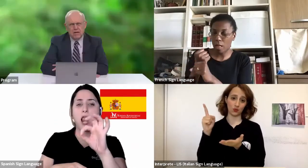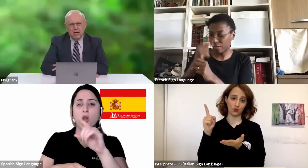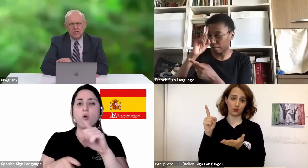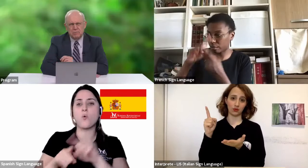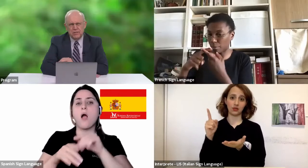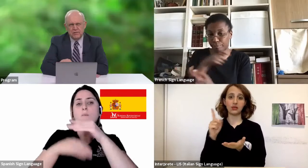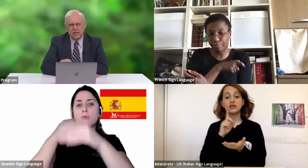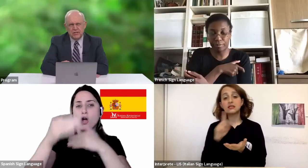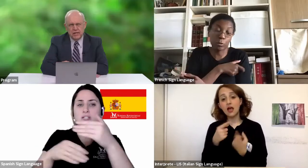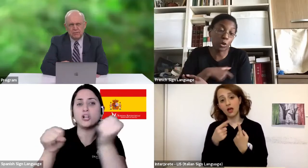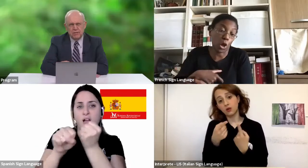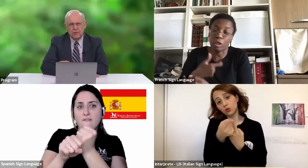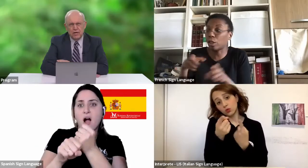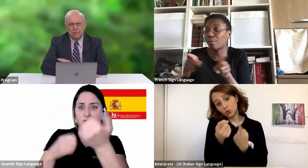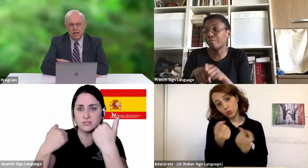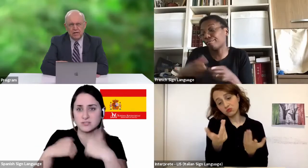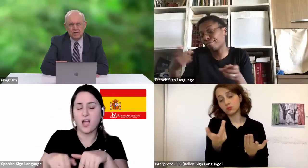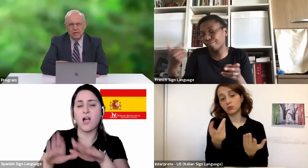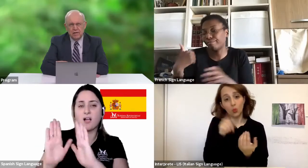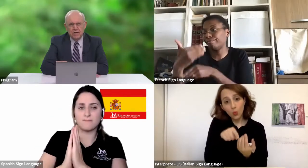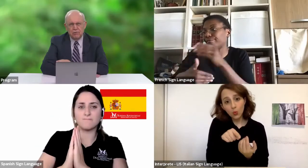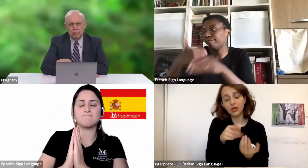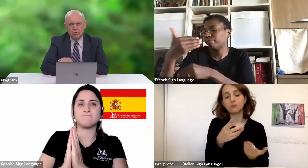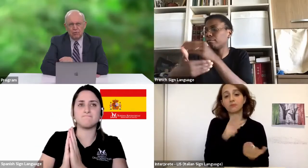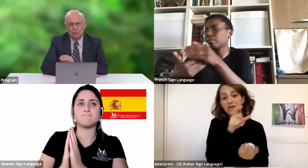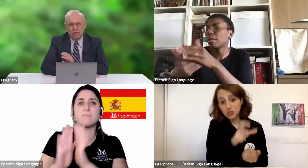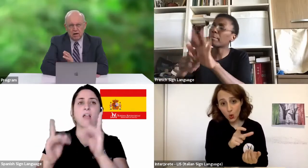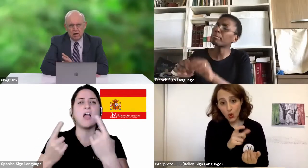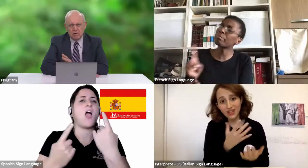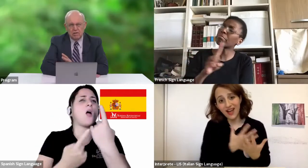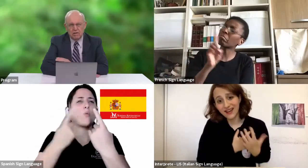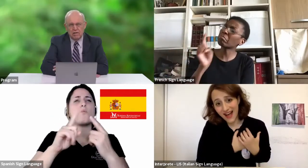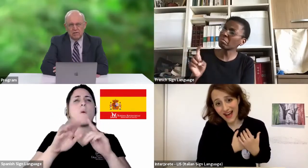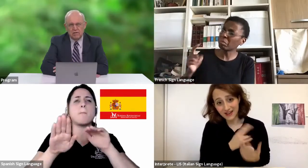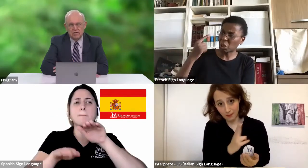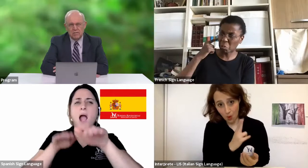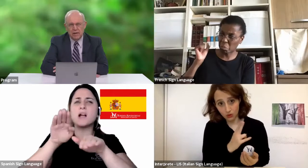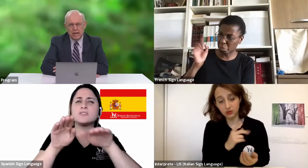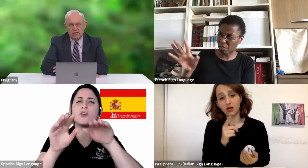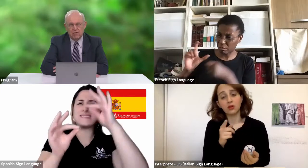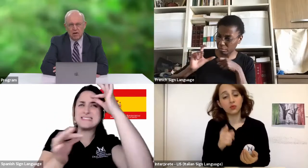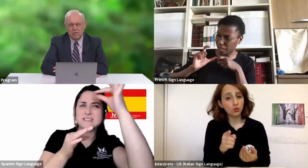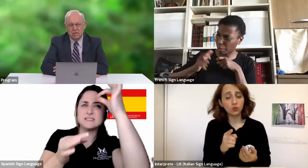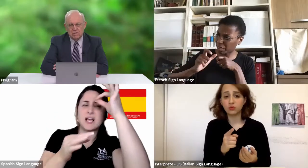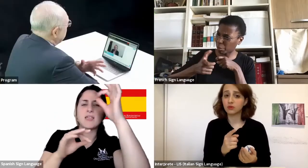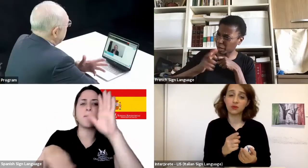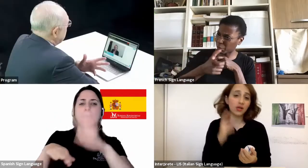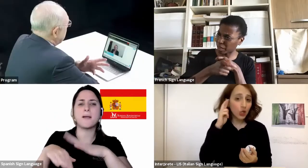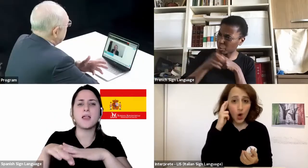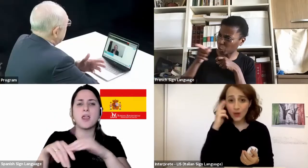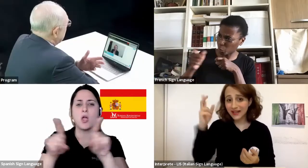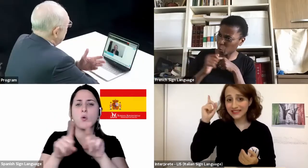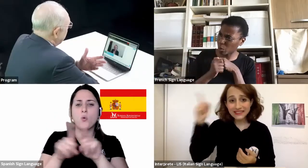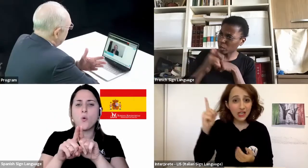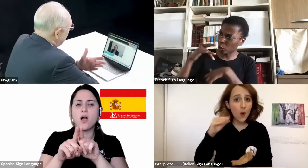Are there specific steps that you have taken to move beyond the pain of loss and to find